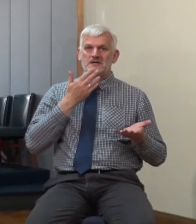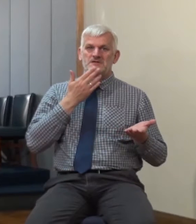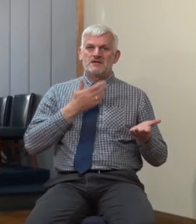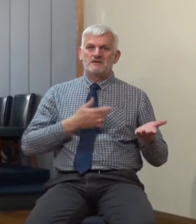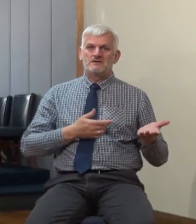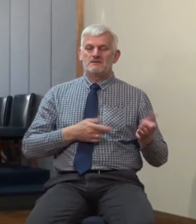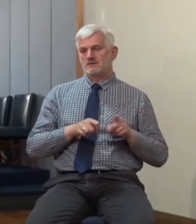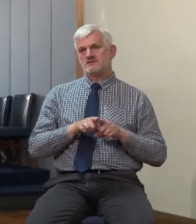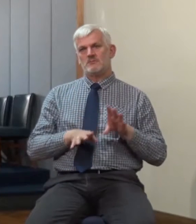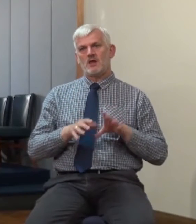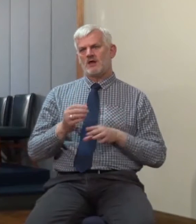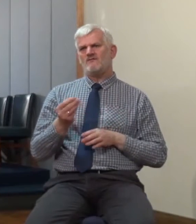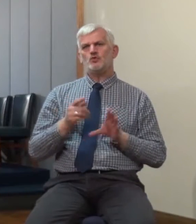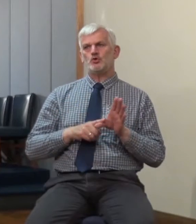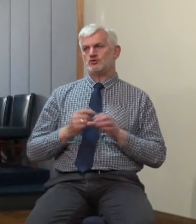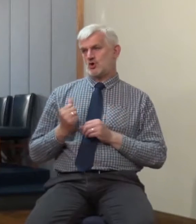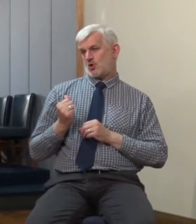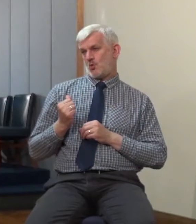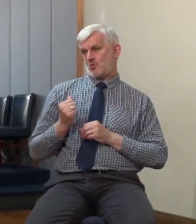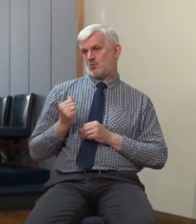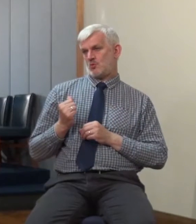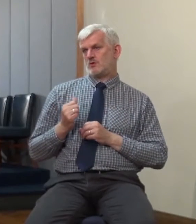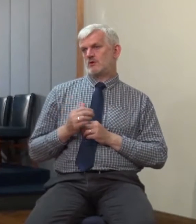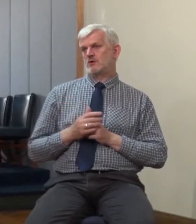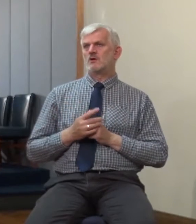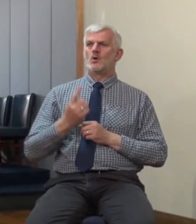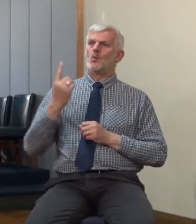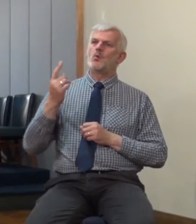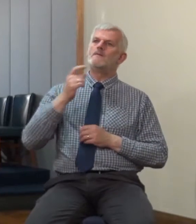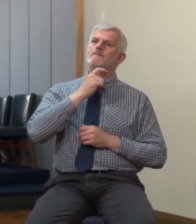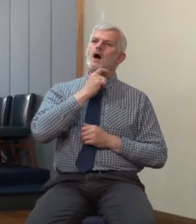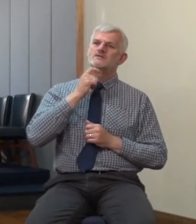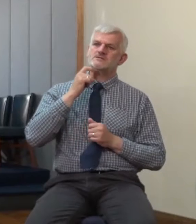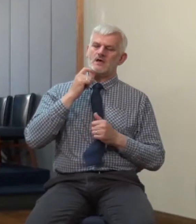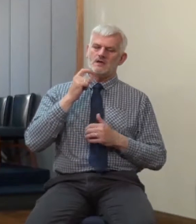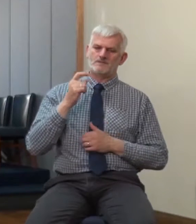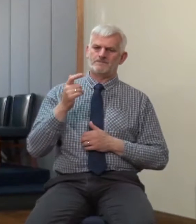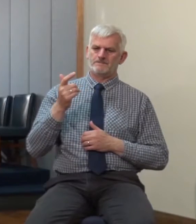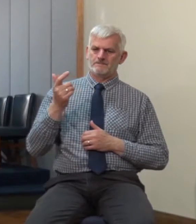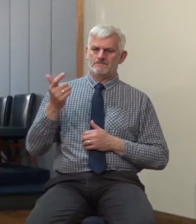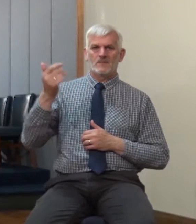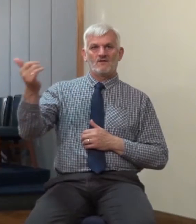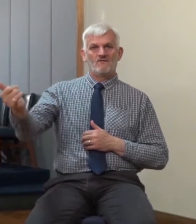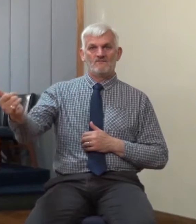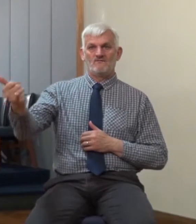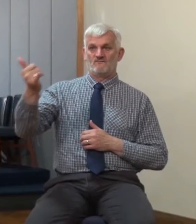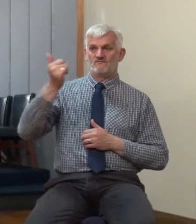ago. A pastor who knew that we'd written extensively on a particular subject and said, have you got so what,